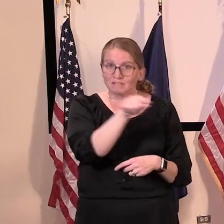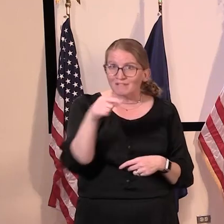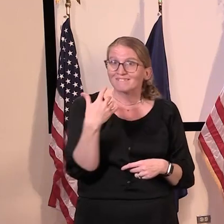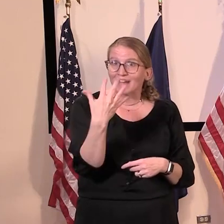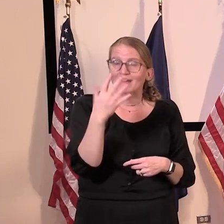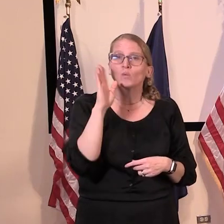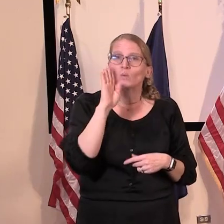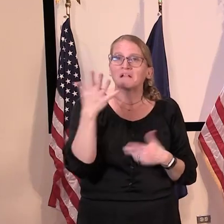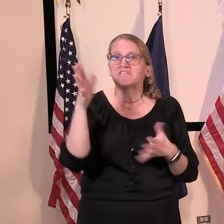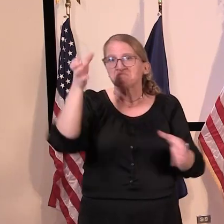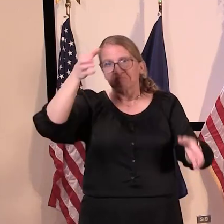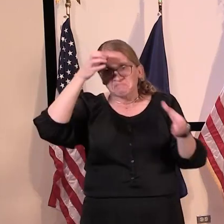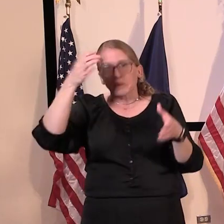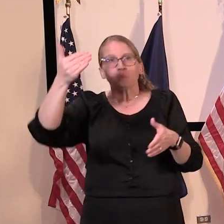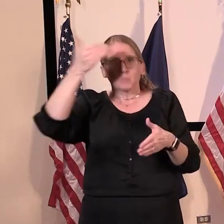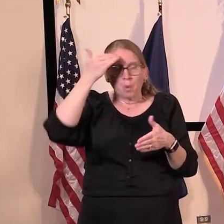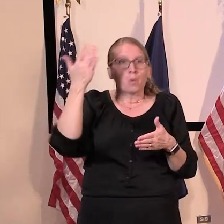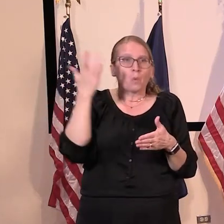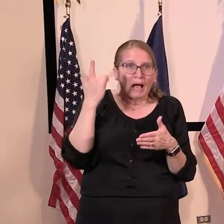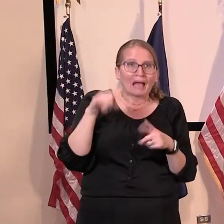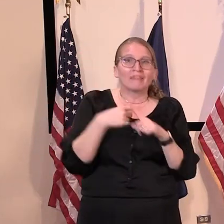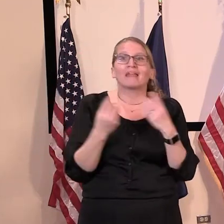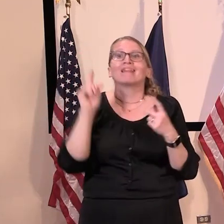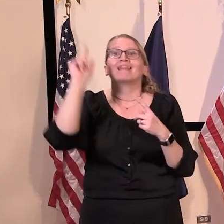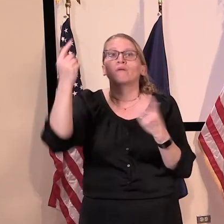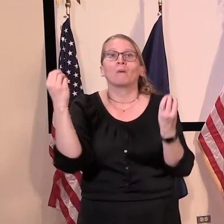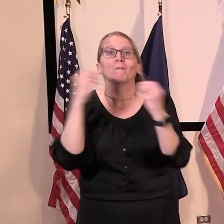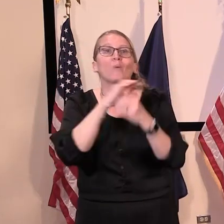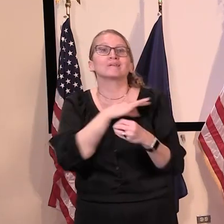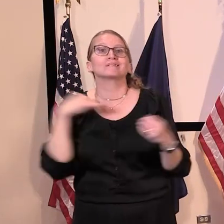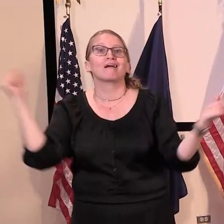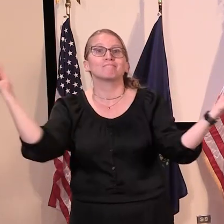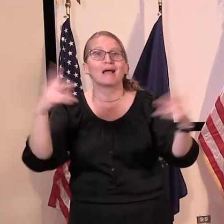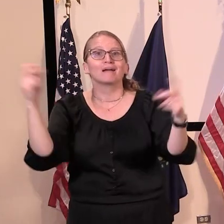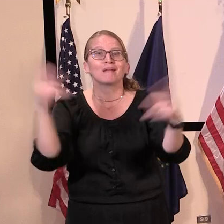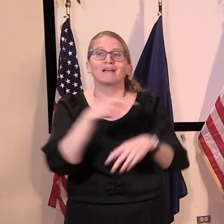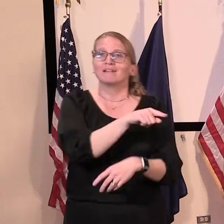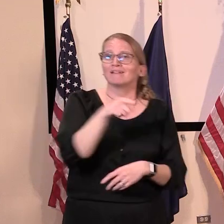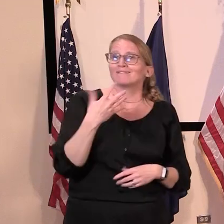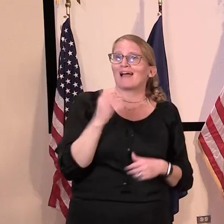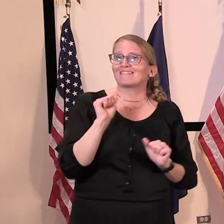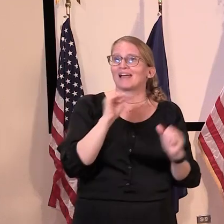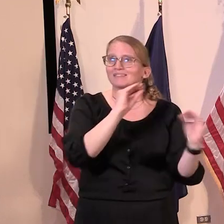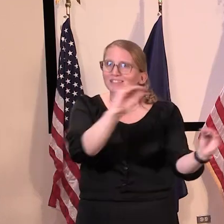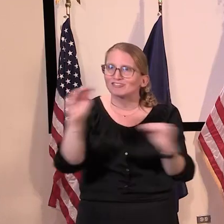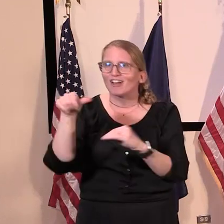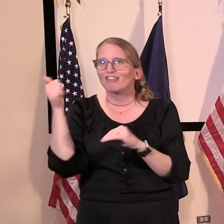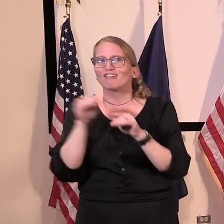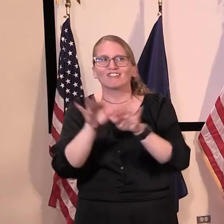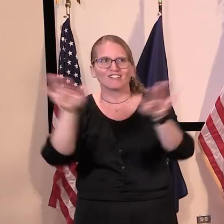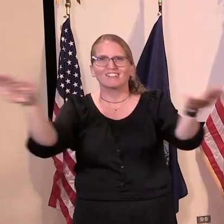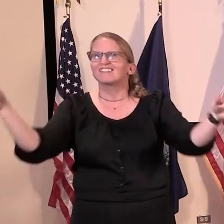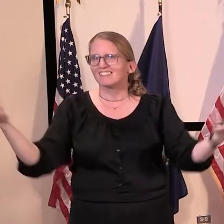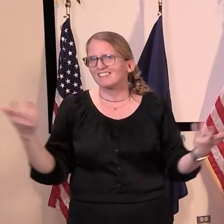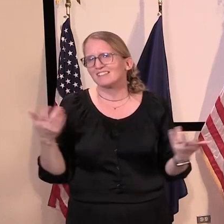their families and so forth on why this is so essential. So in terms of where you can have, uh, mass made again,